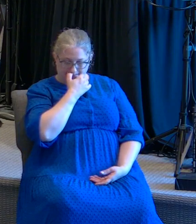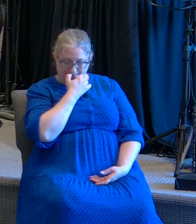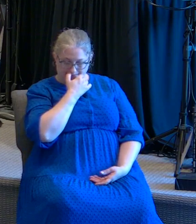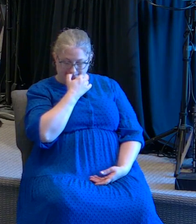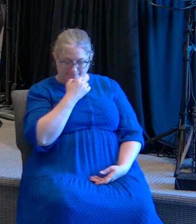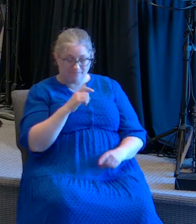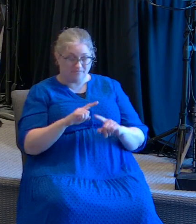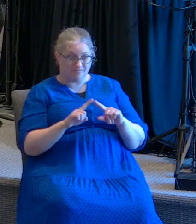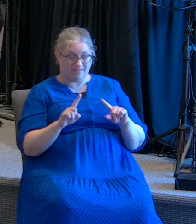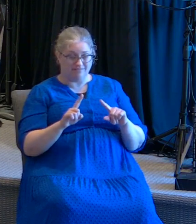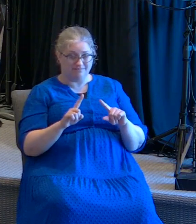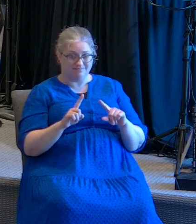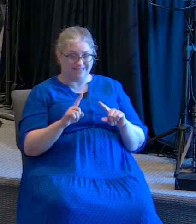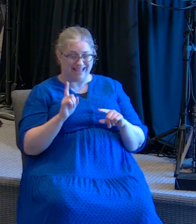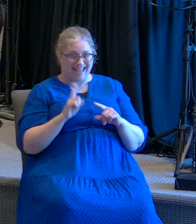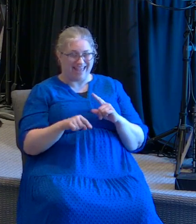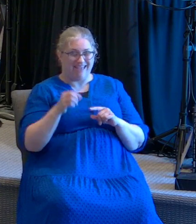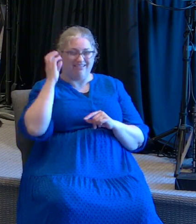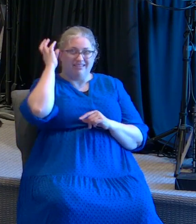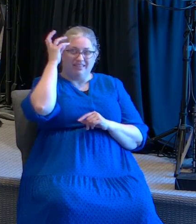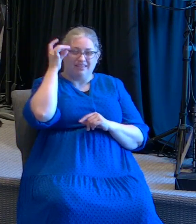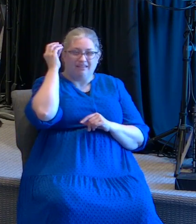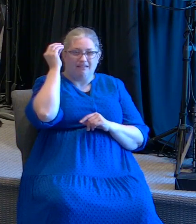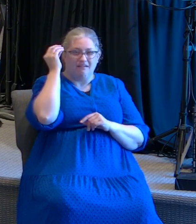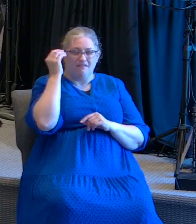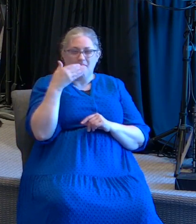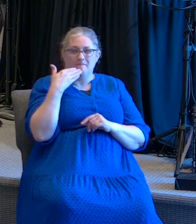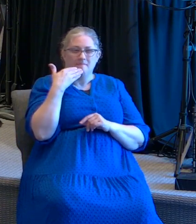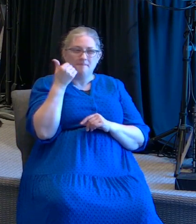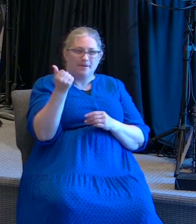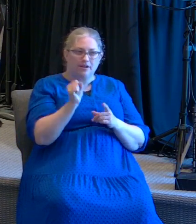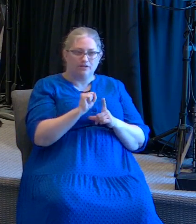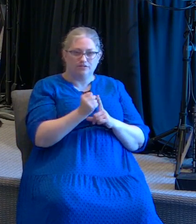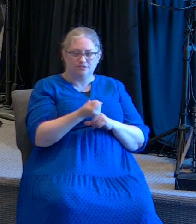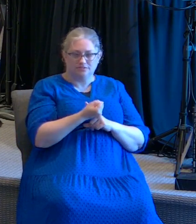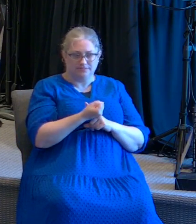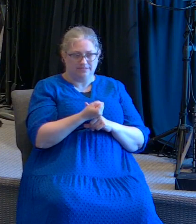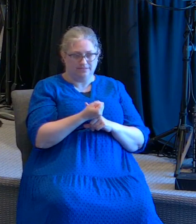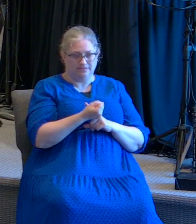but I can't think of a better circumstance to prove that we may know